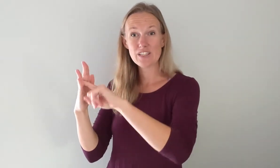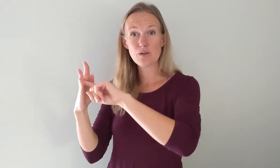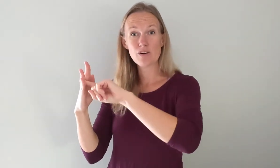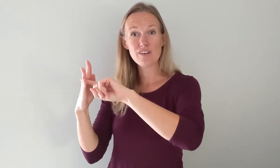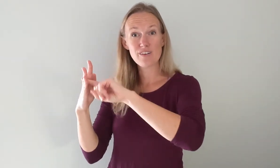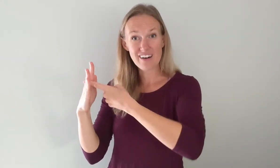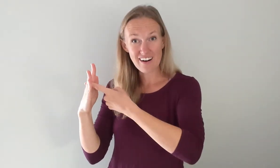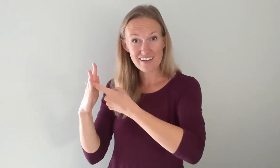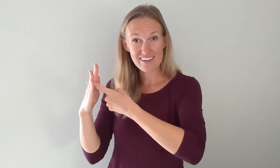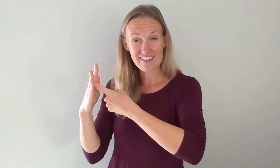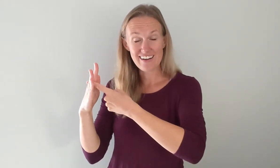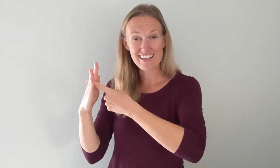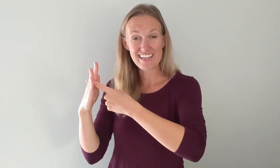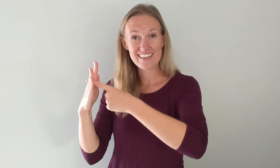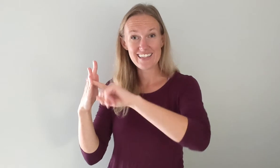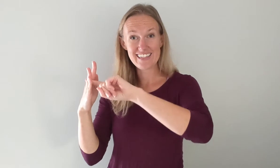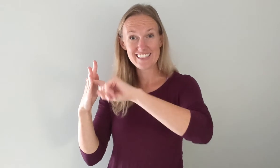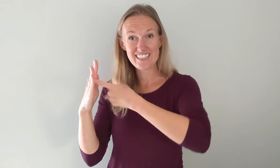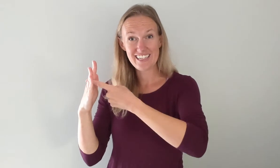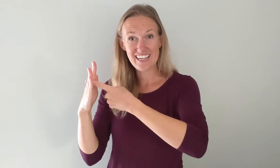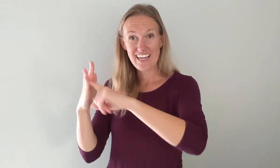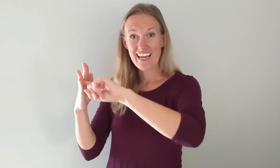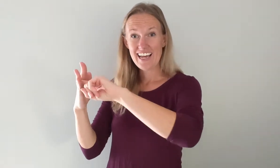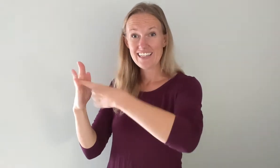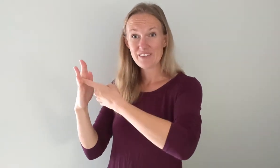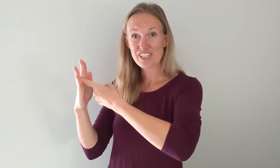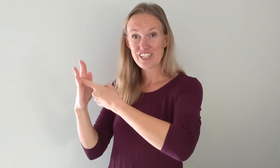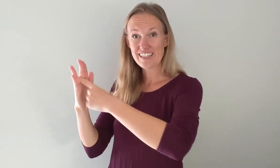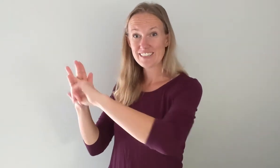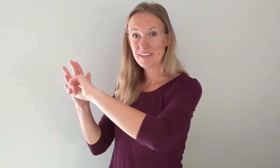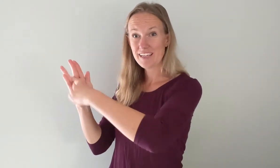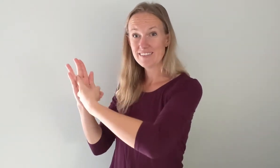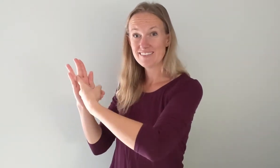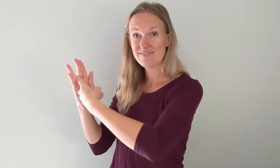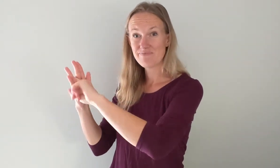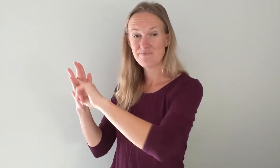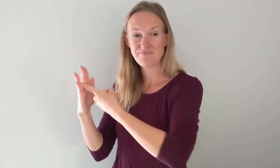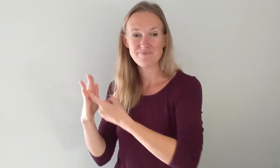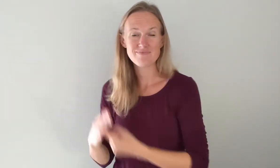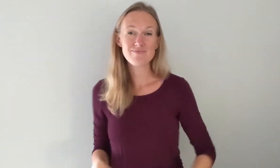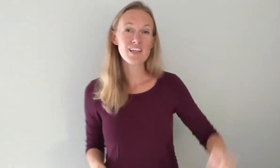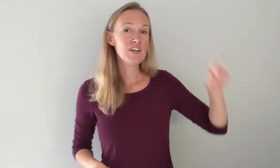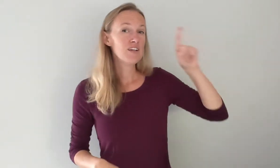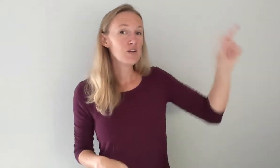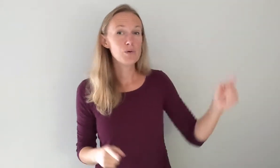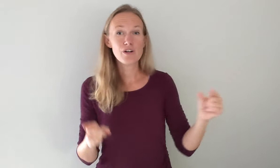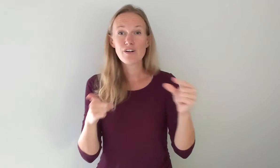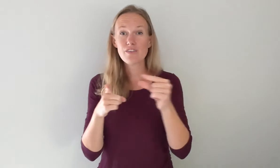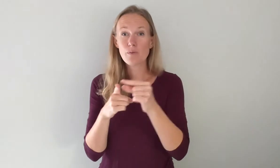the door or a key in the ignition and then you turn it. Okay you were the